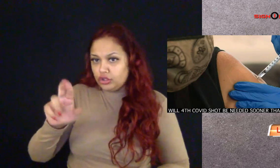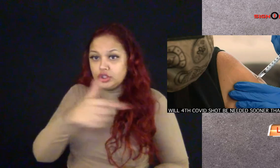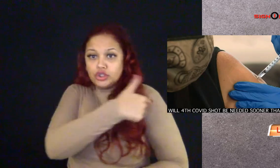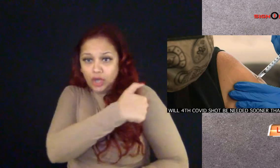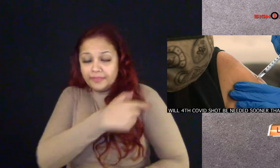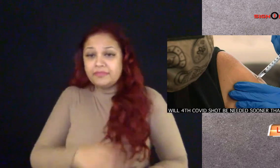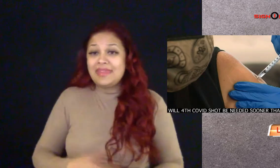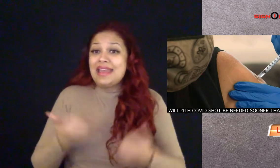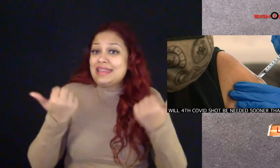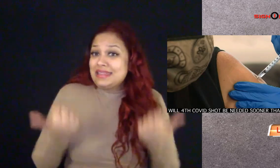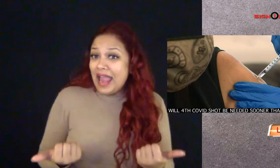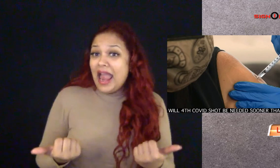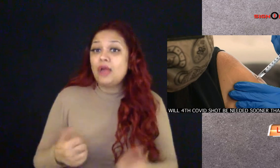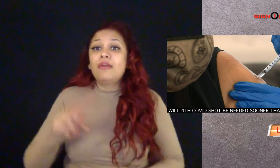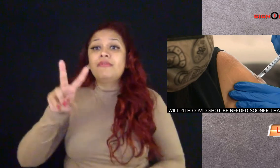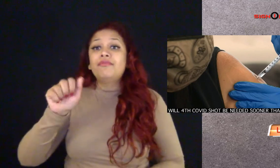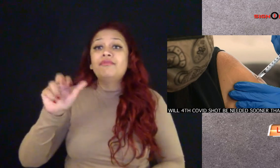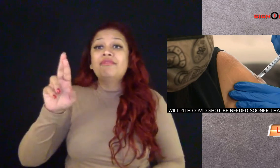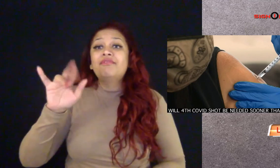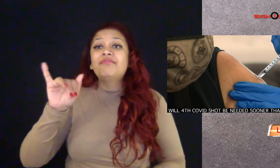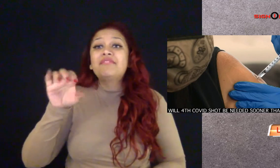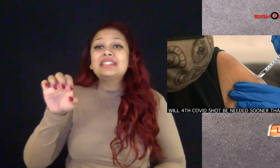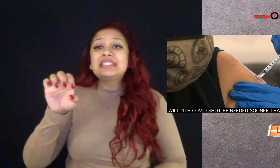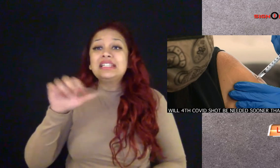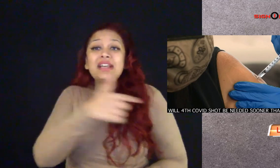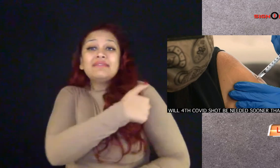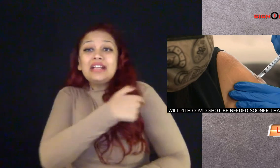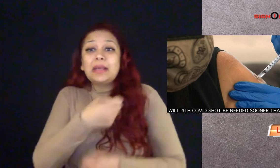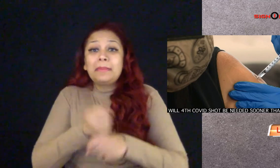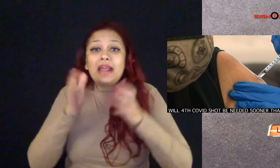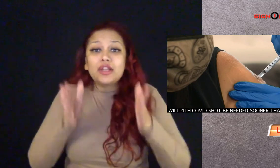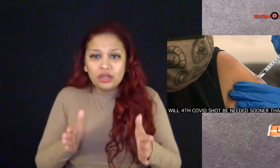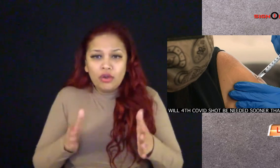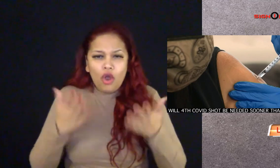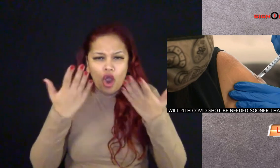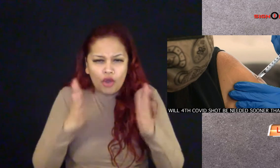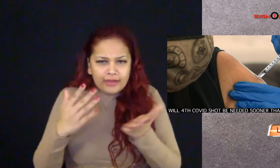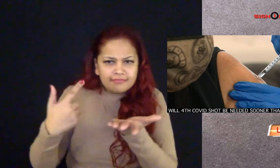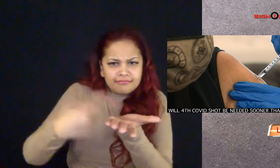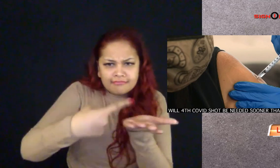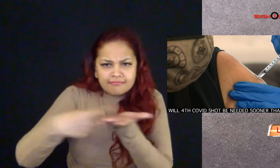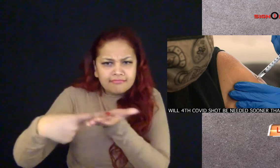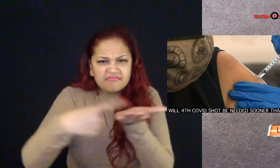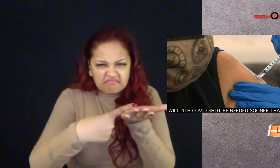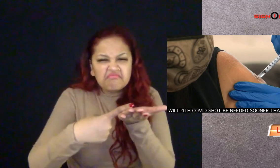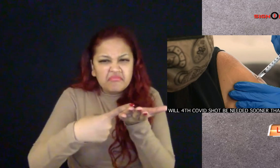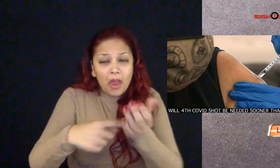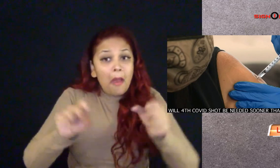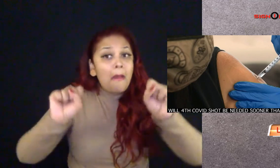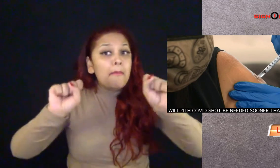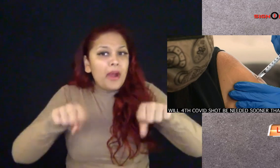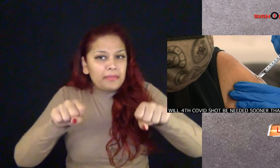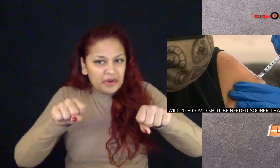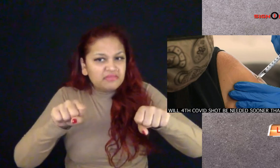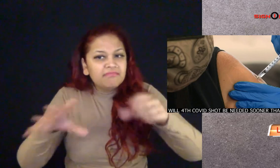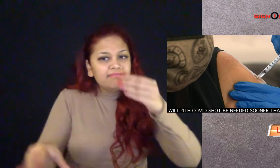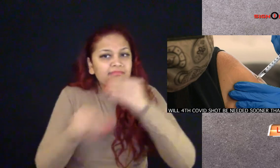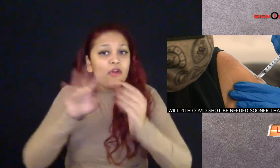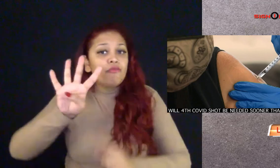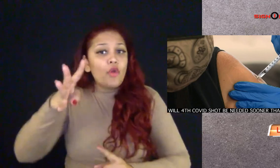As things stand now, just about one-fourth of vaccinated Americans have received their booster shots, but now vaccine